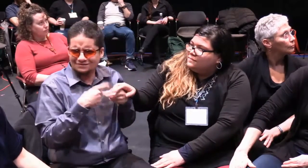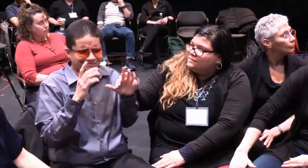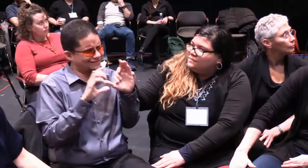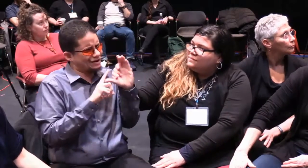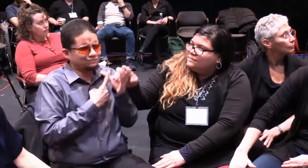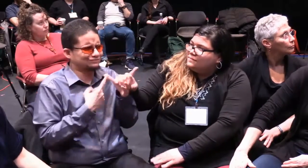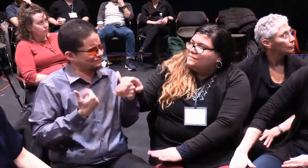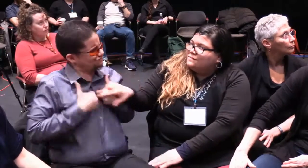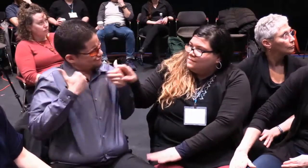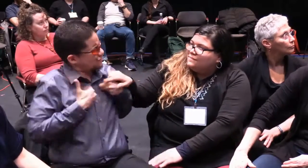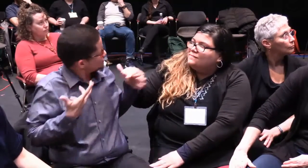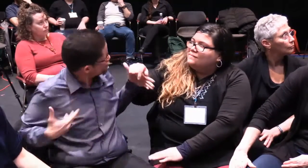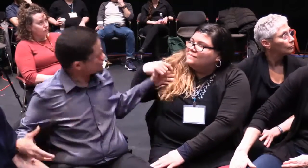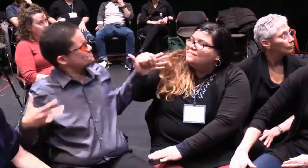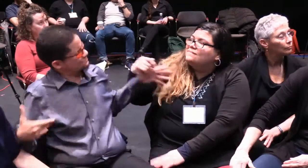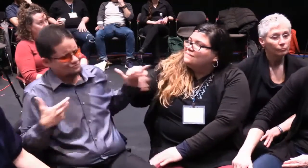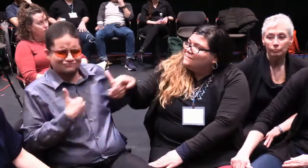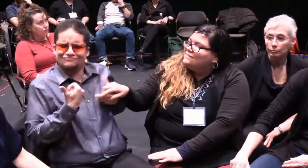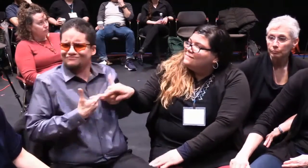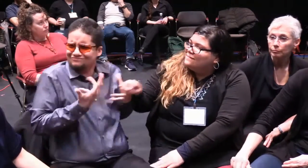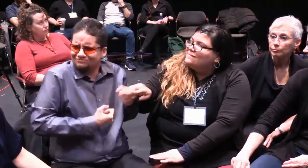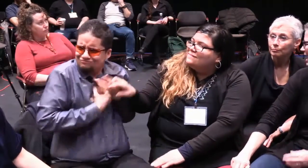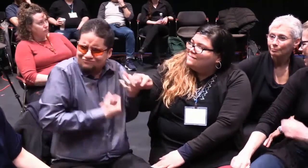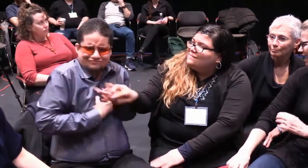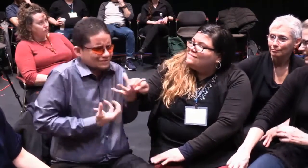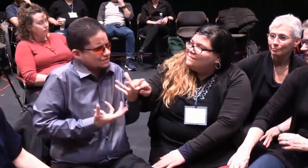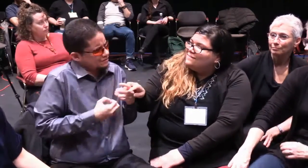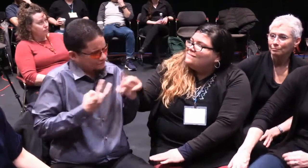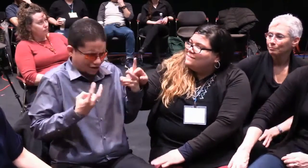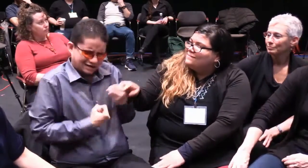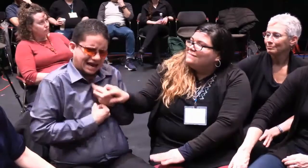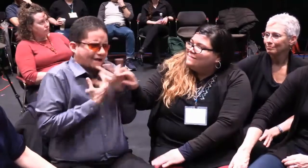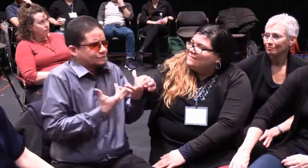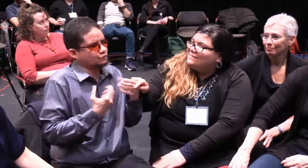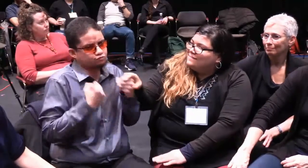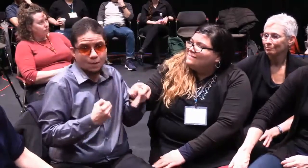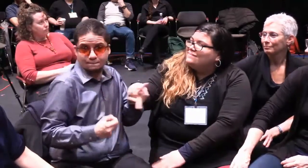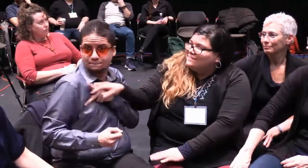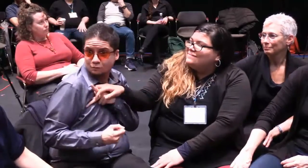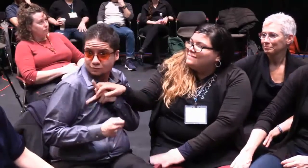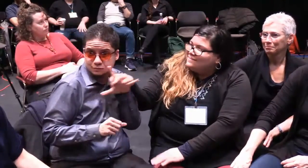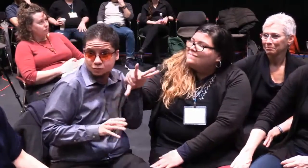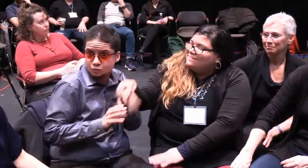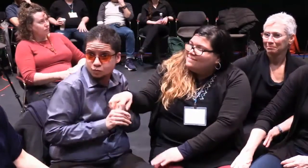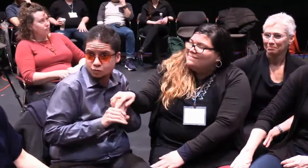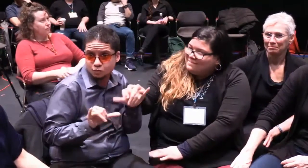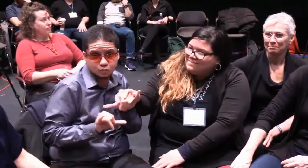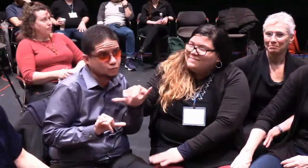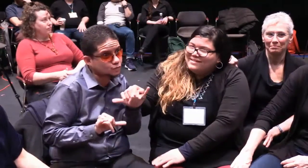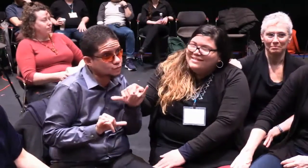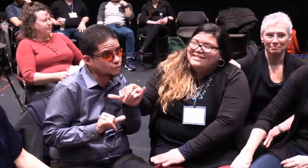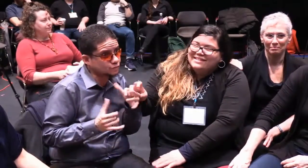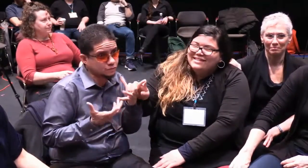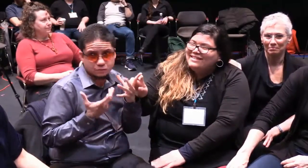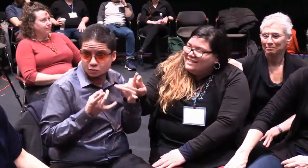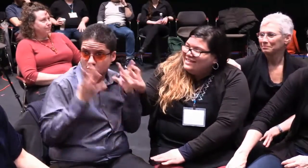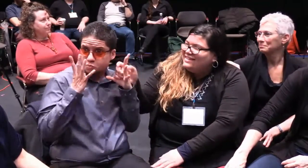want to be true to our Hispanic culture which is very physical and a warm,